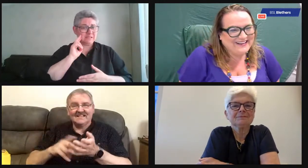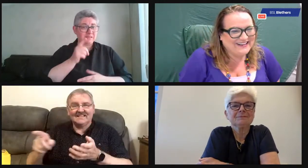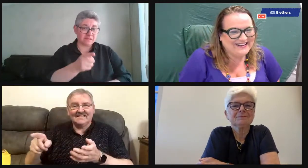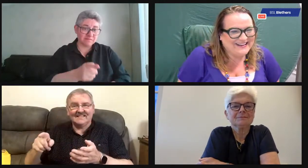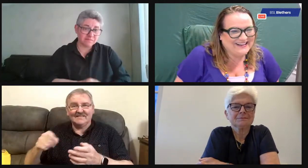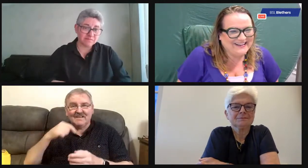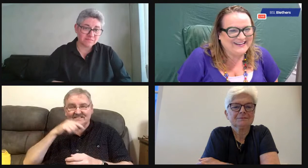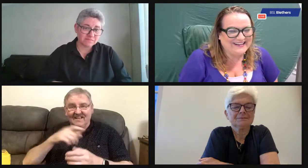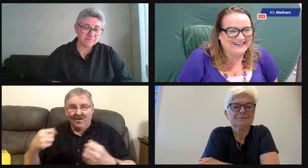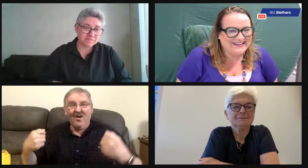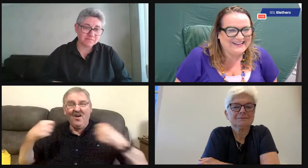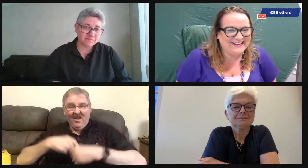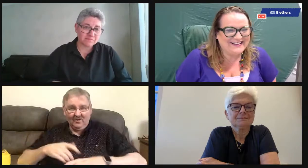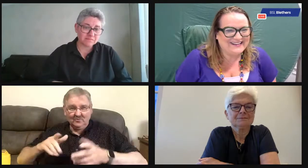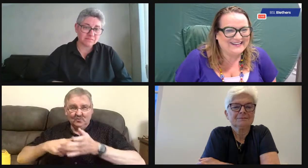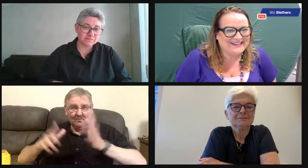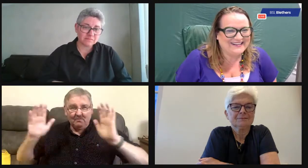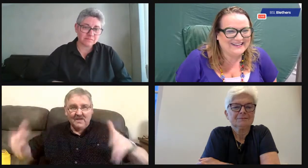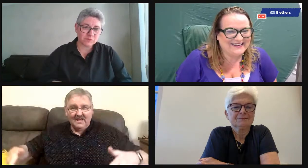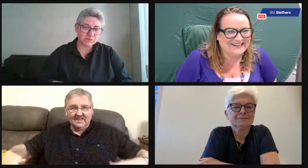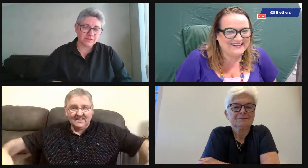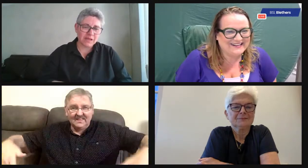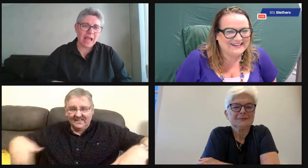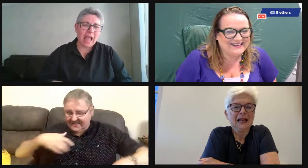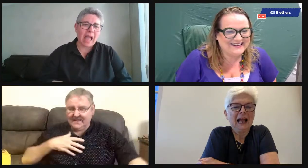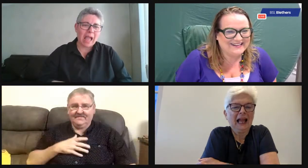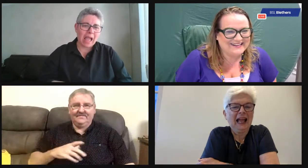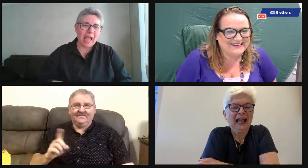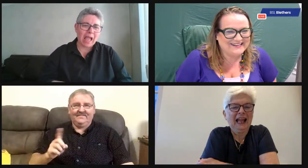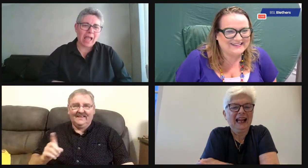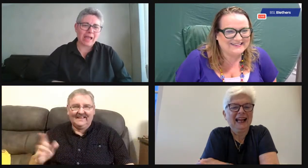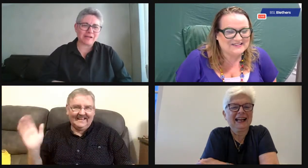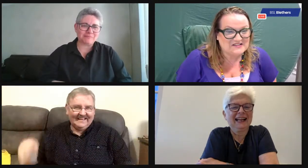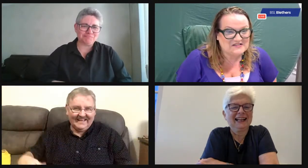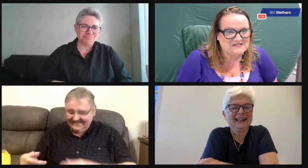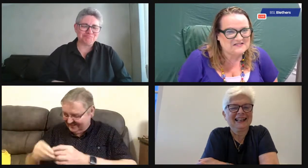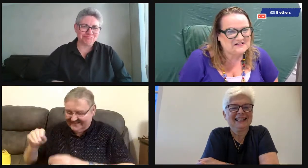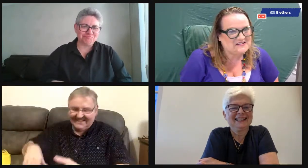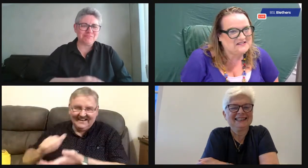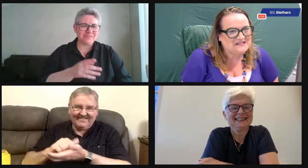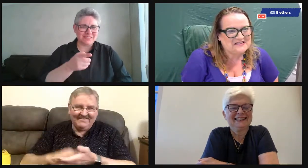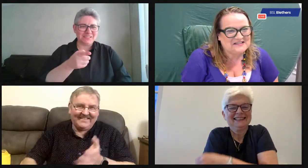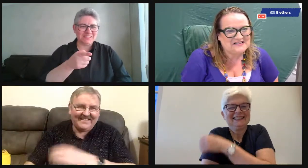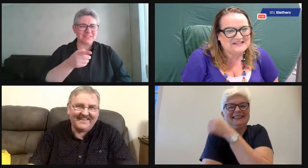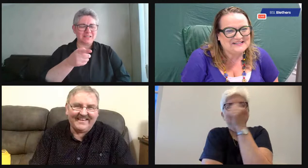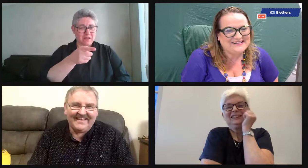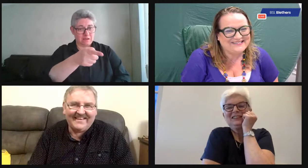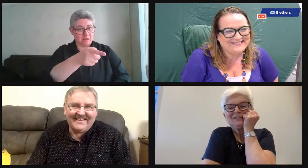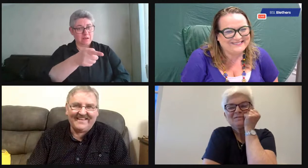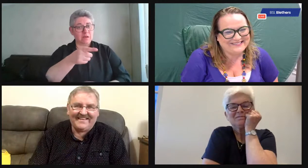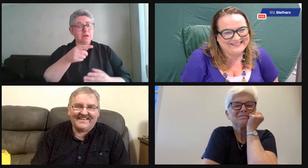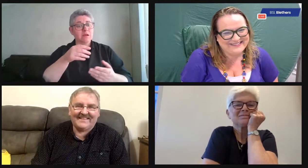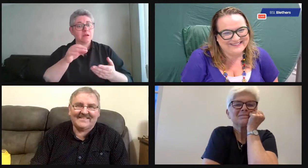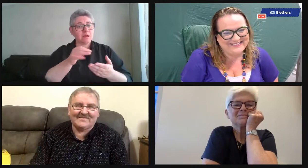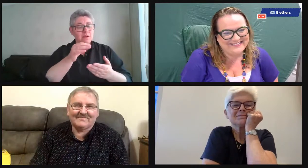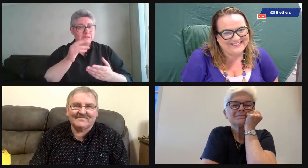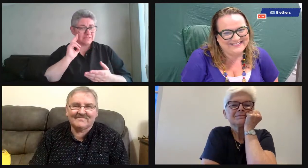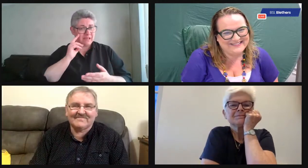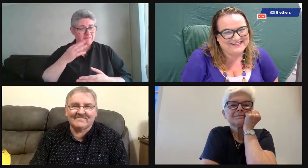it's an absolutely special memory. My son put on, it was too big for him, so it just kept in the special